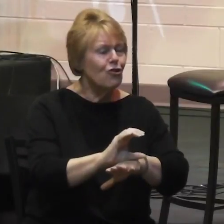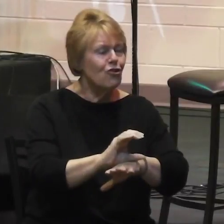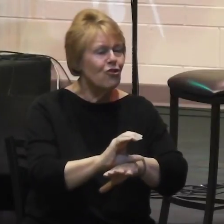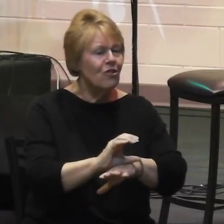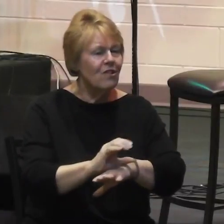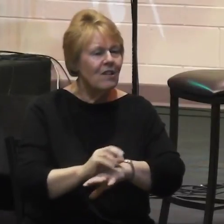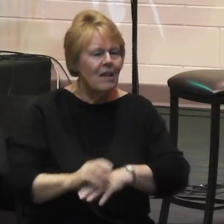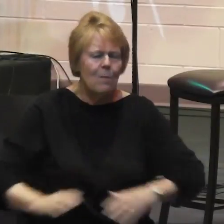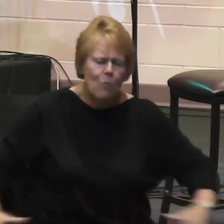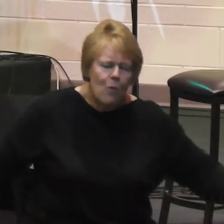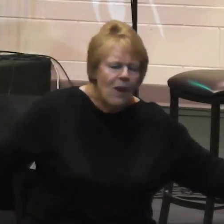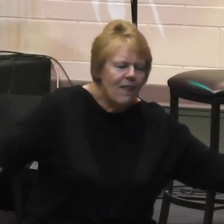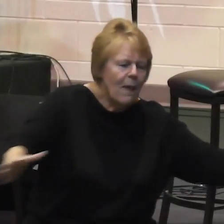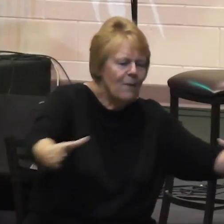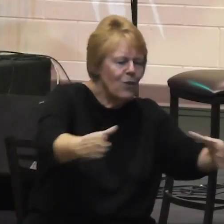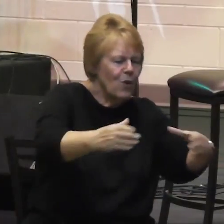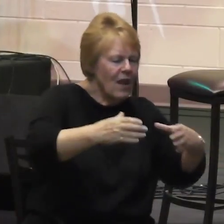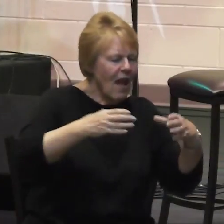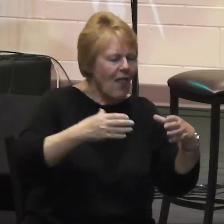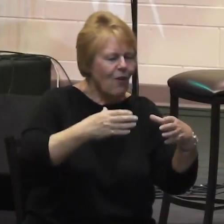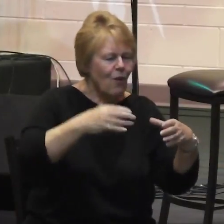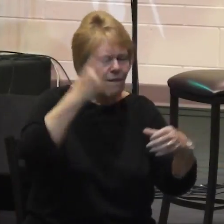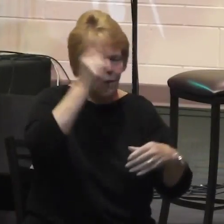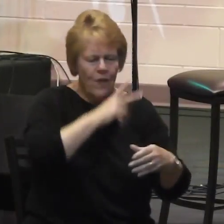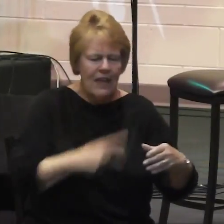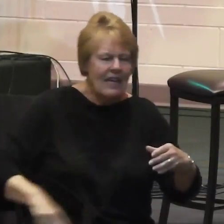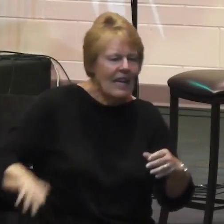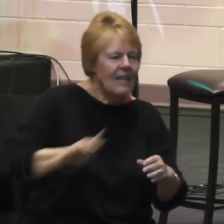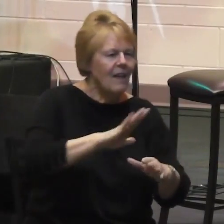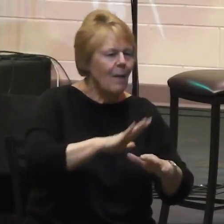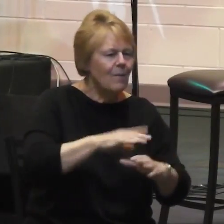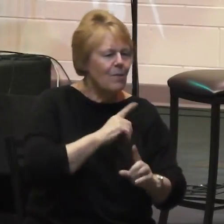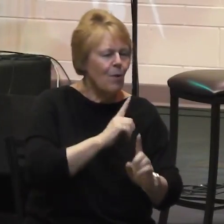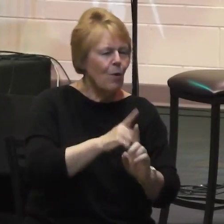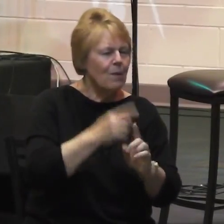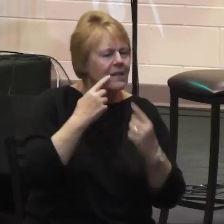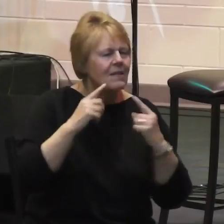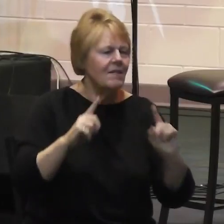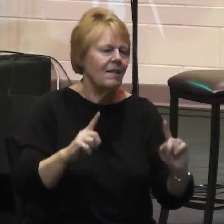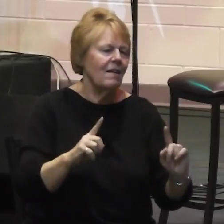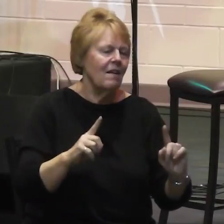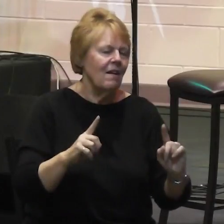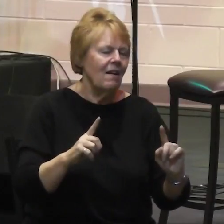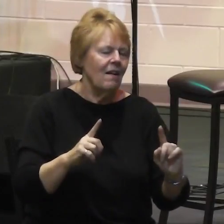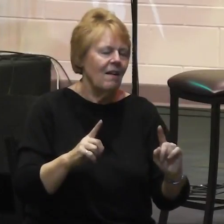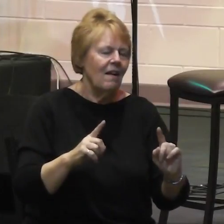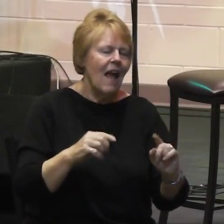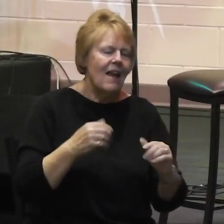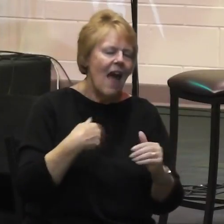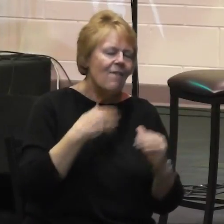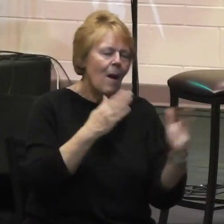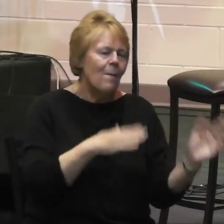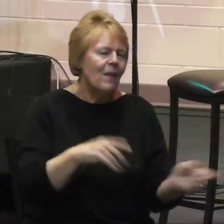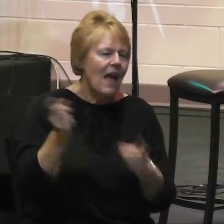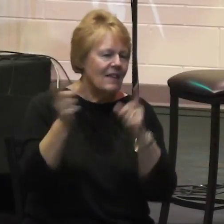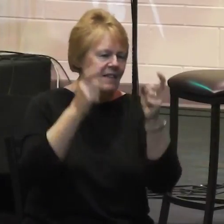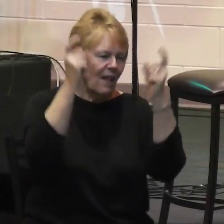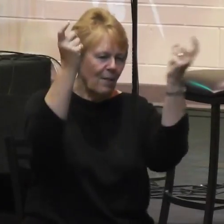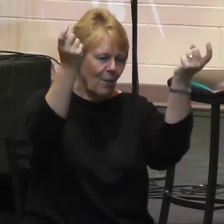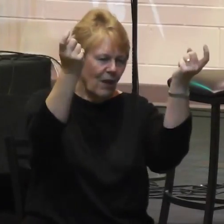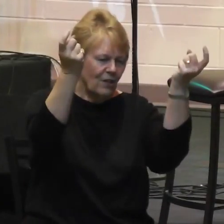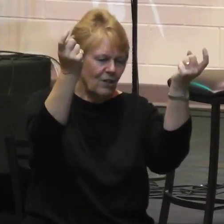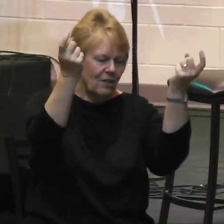purpose, provides opportunity for the gifts to be applied and celebrate the giver of good gifts.